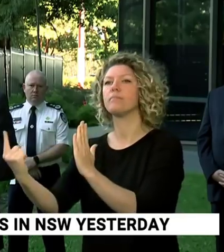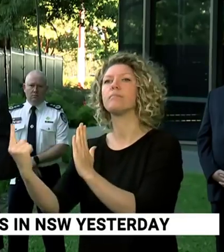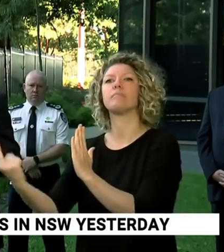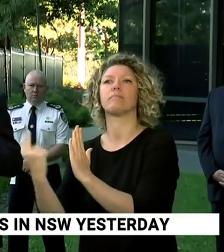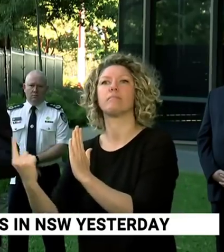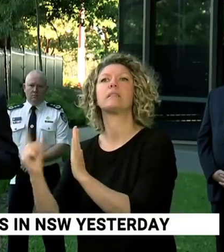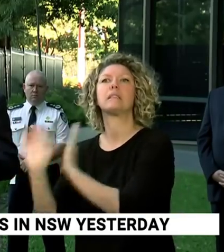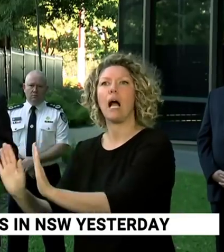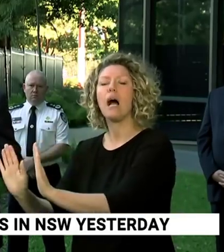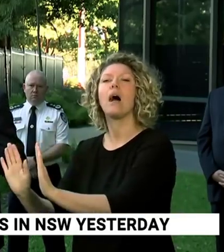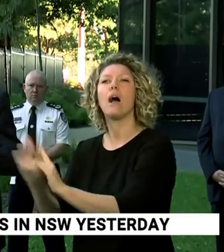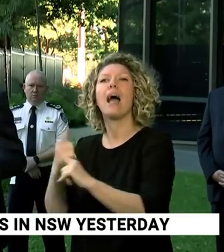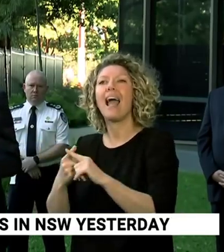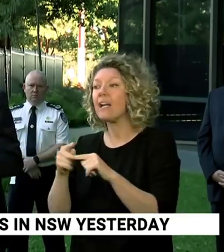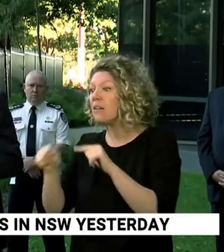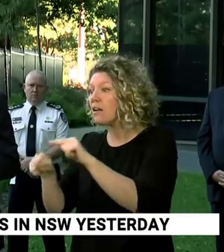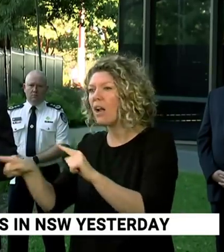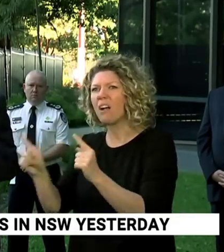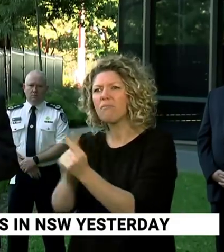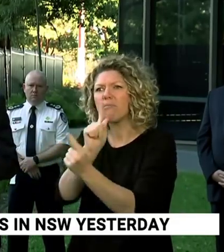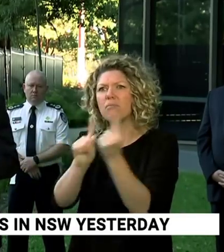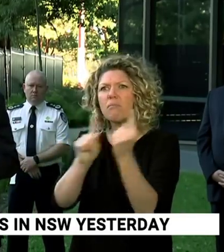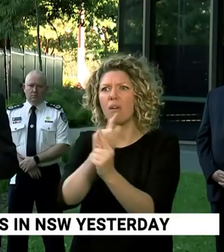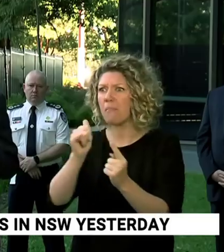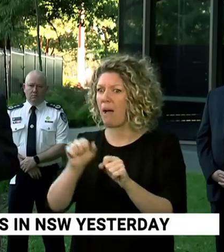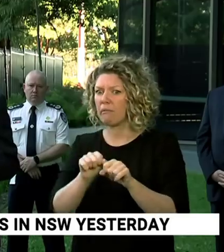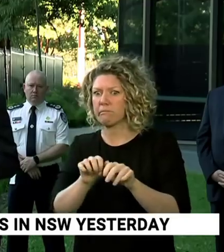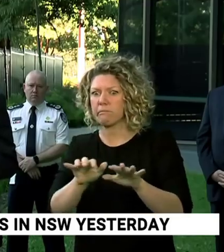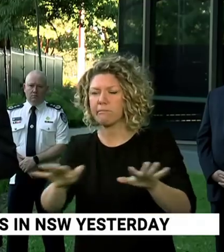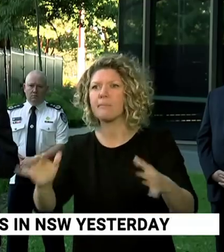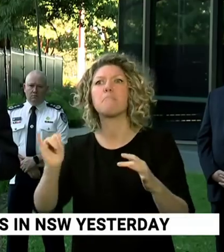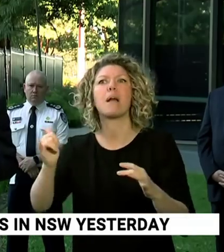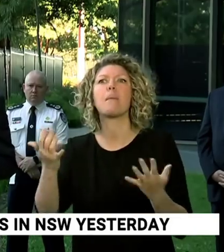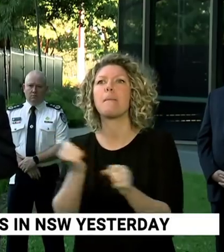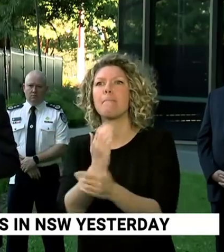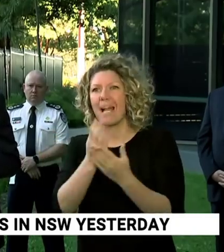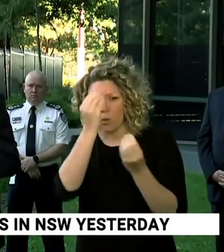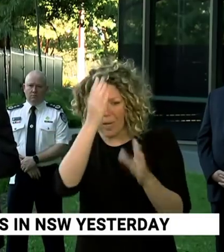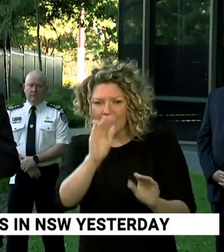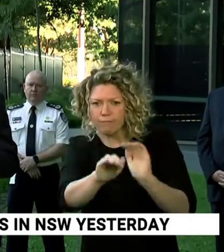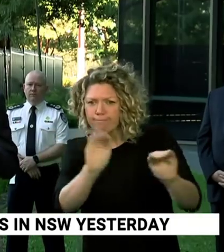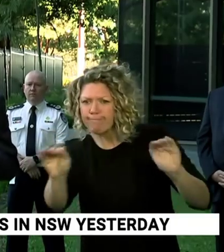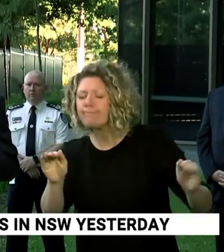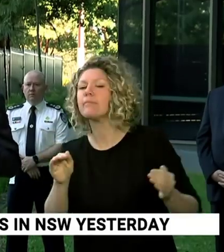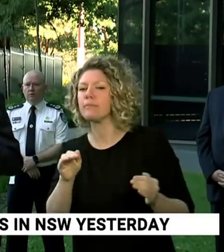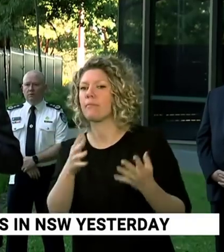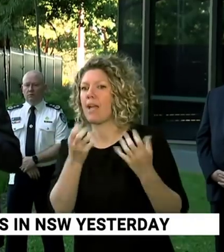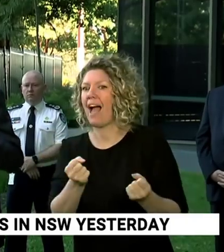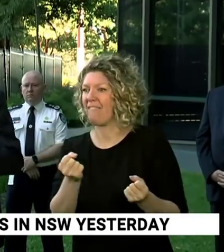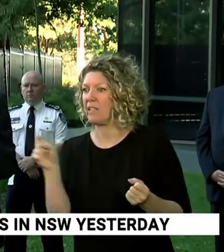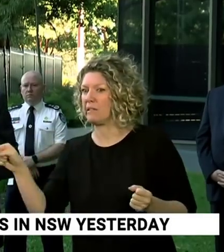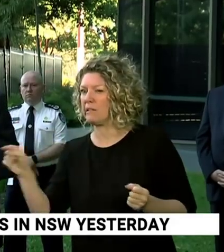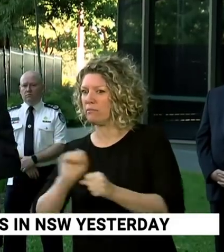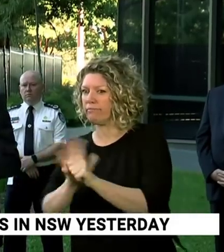make sure that their contacts, who may be at also risk of getting infection, are aware and also placed in isolation to avoid any